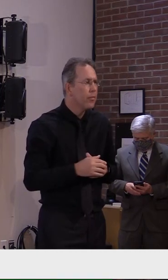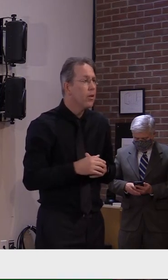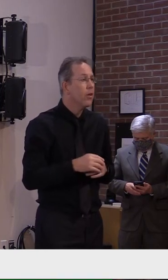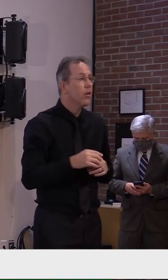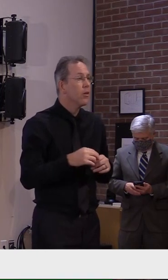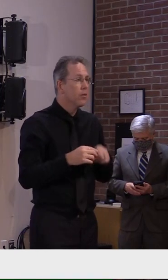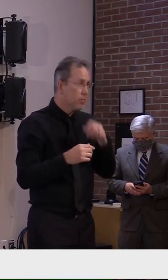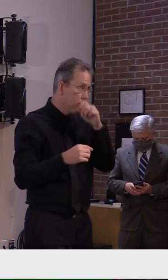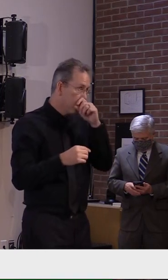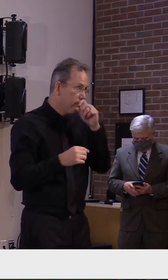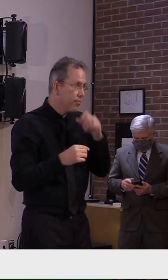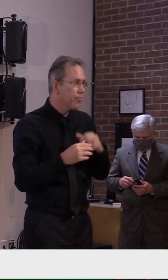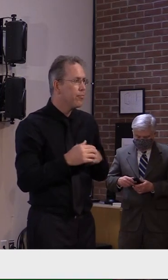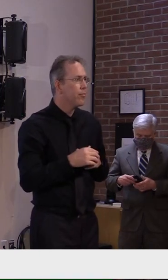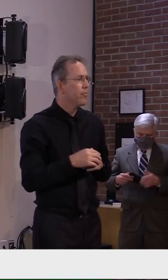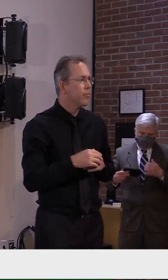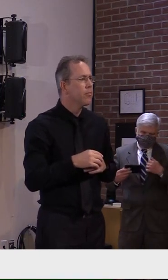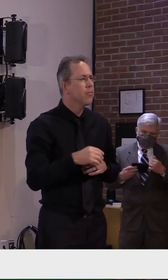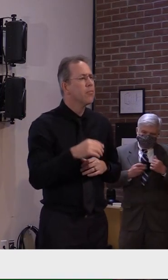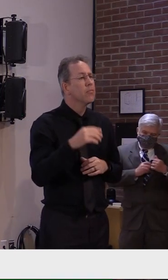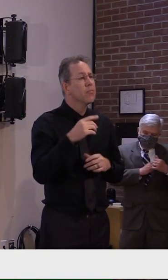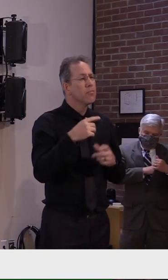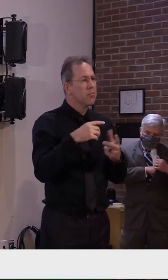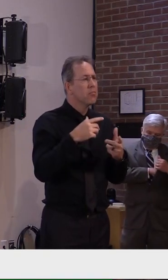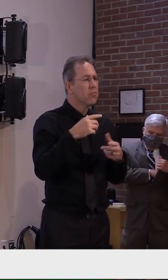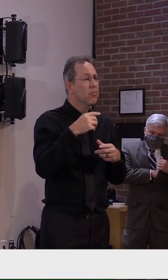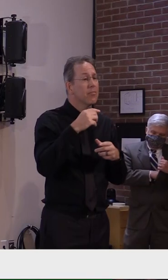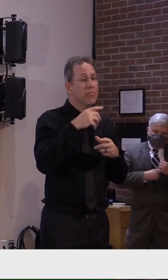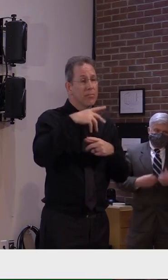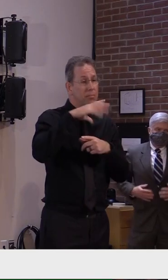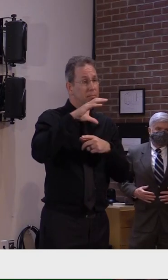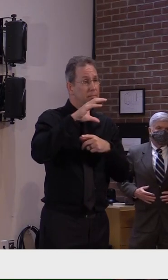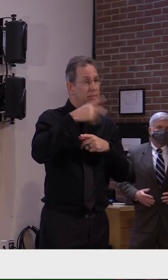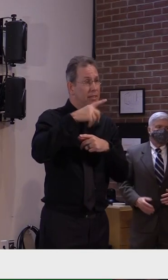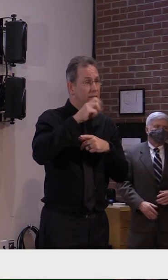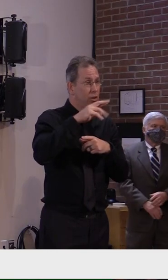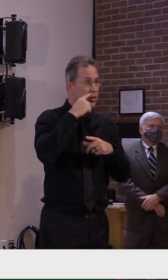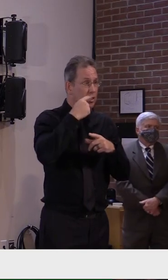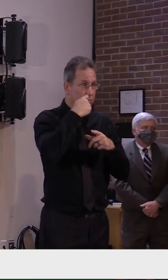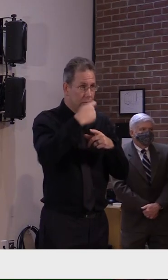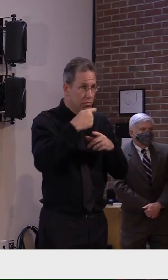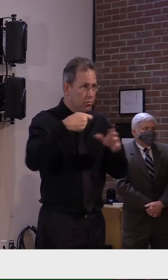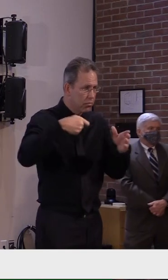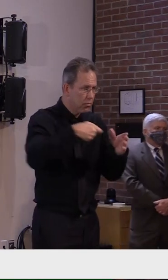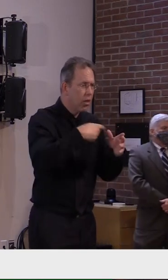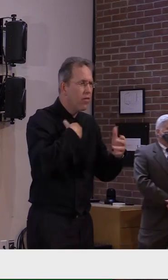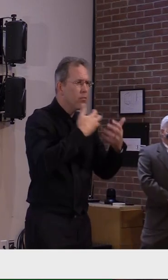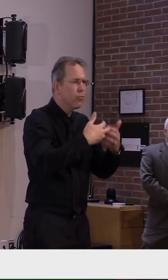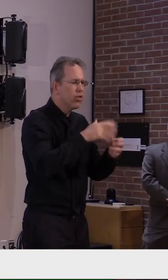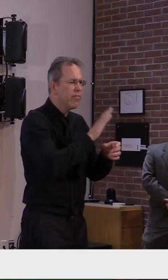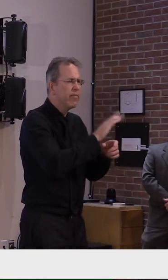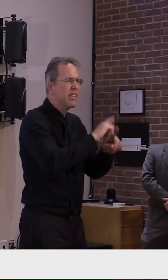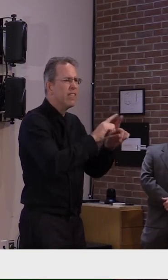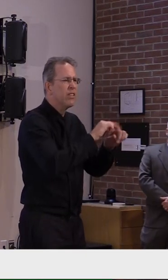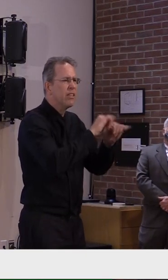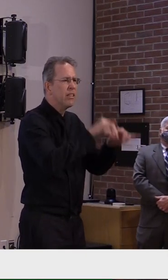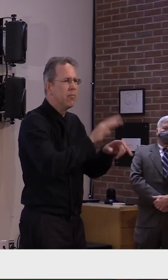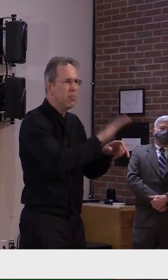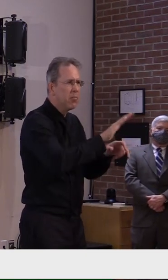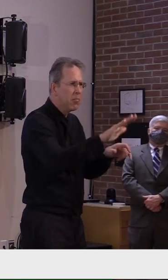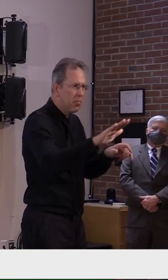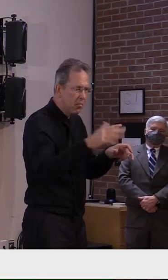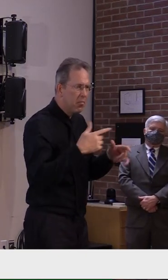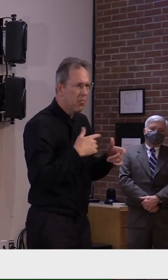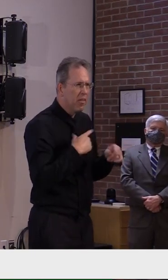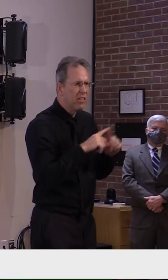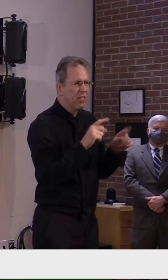that received emergency use authorization from the fda does report slightly different what are